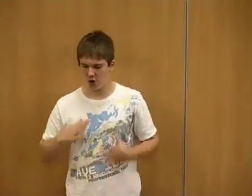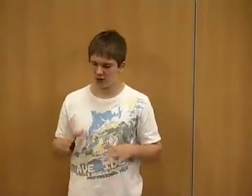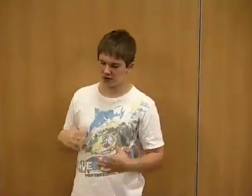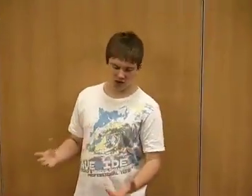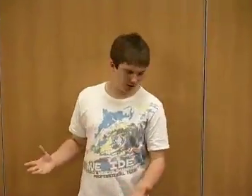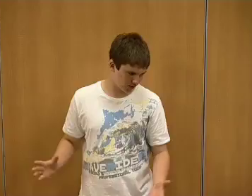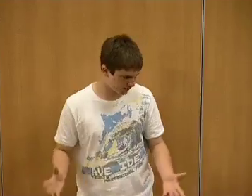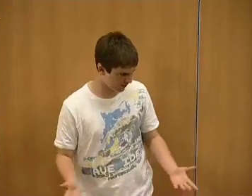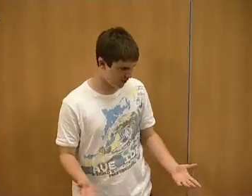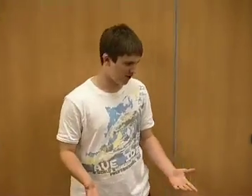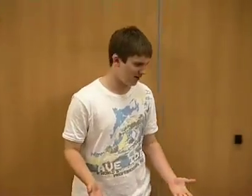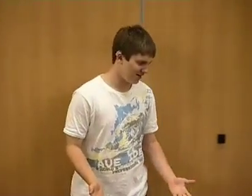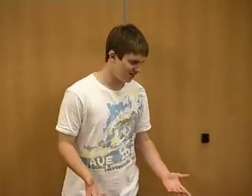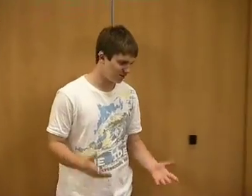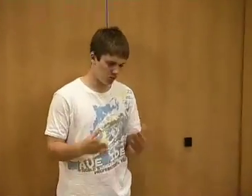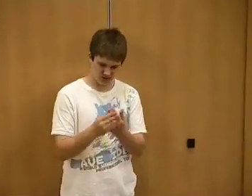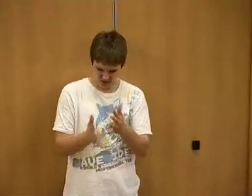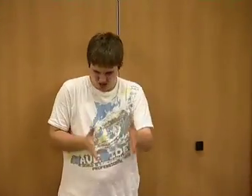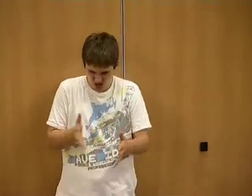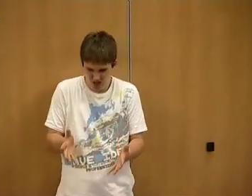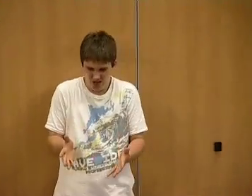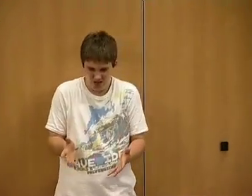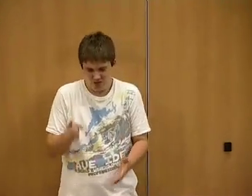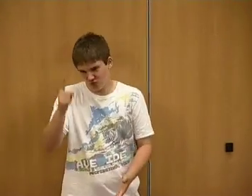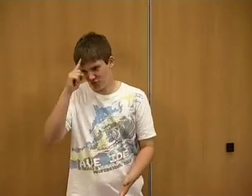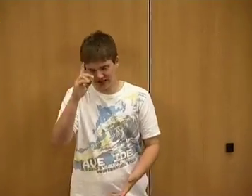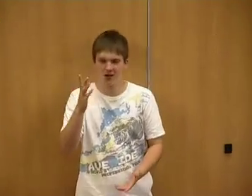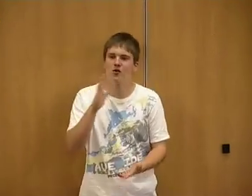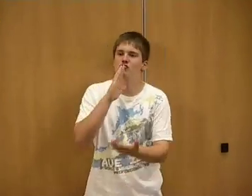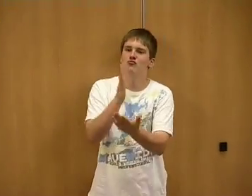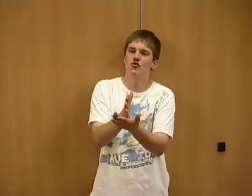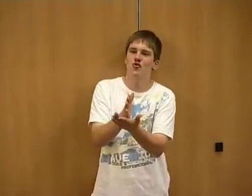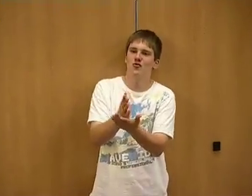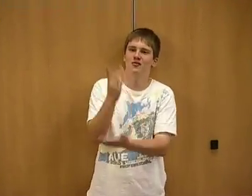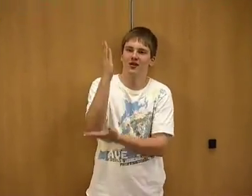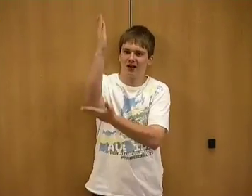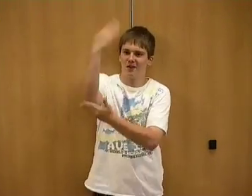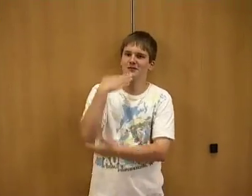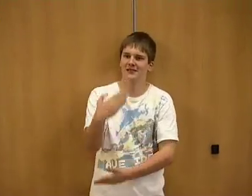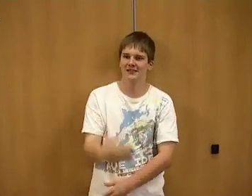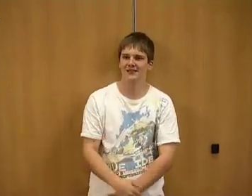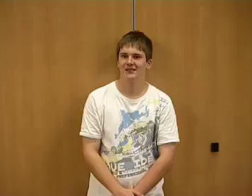sign language works? Is sign language English with signs? What do you think? What you think that's true, stick your hand up.